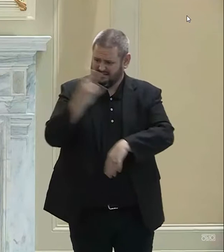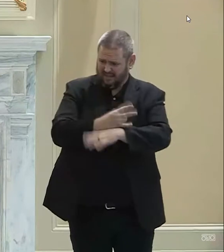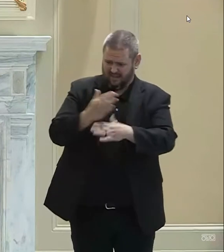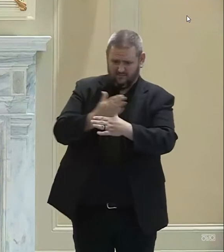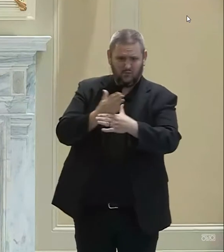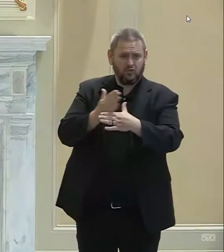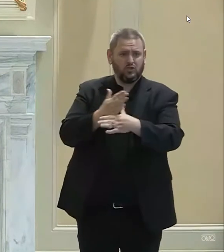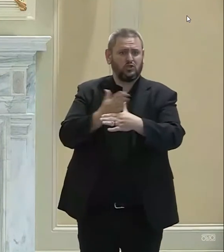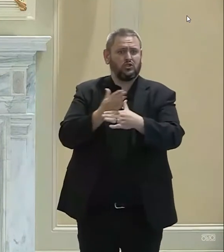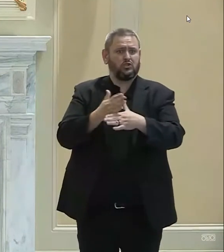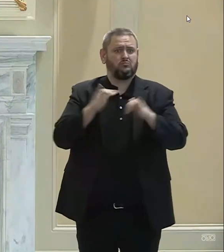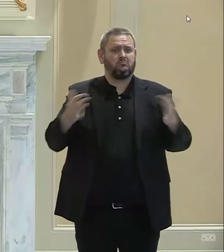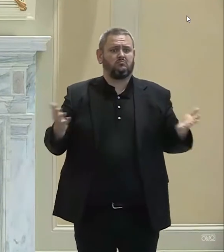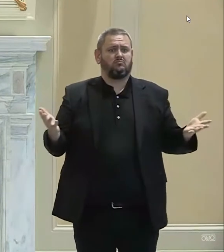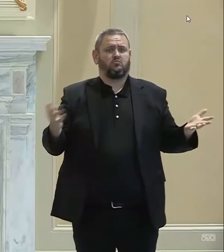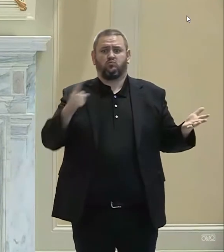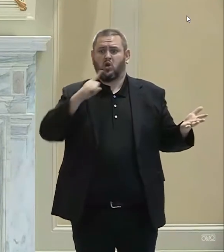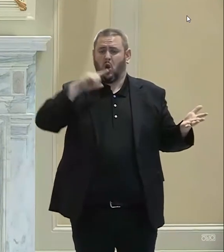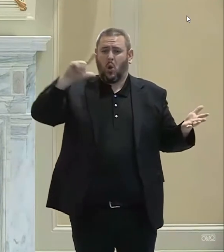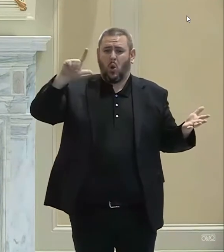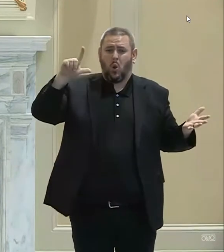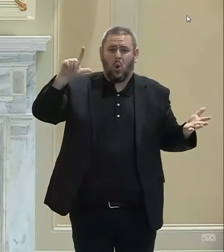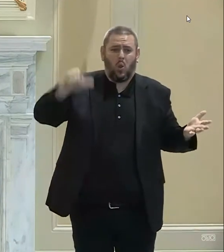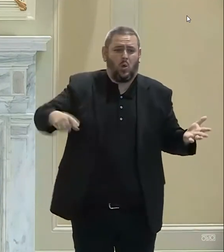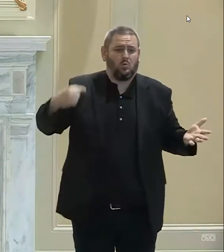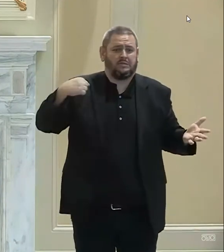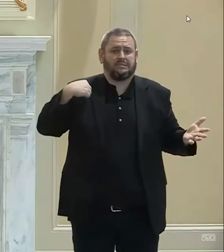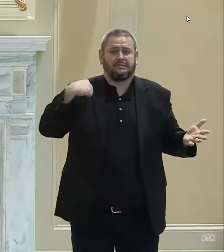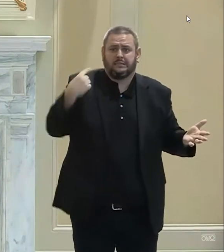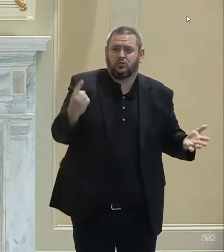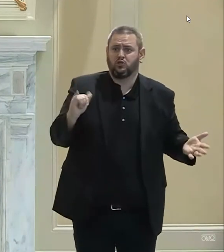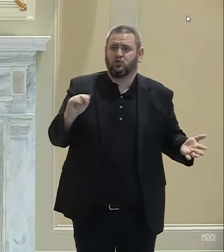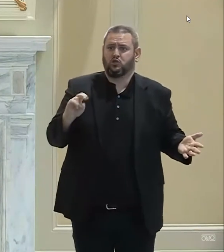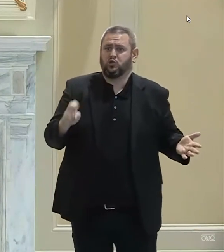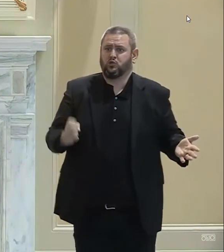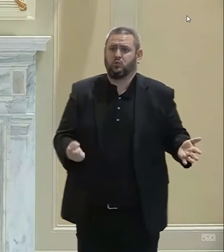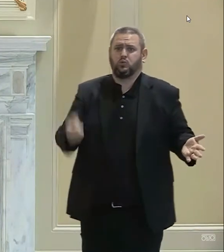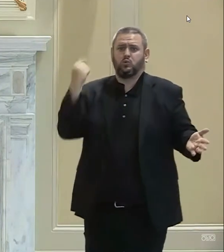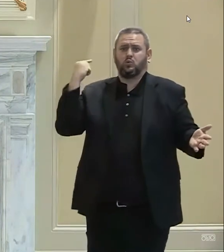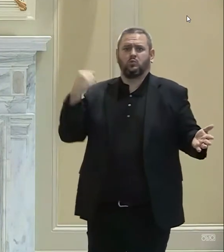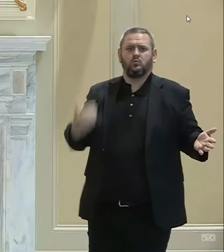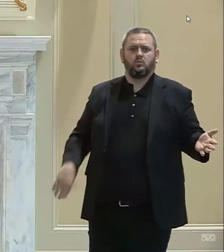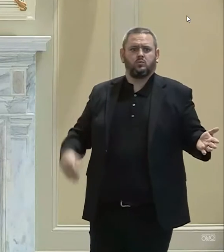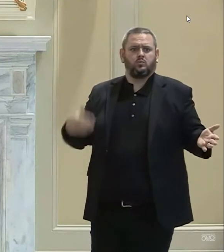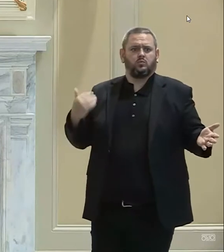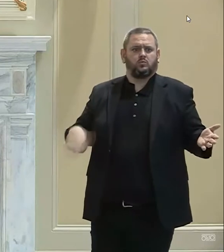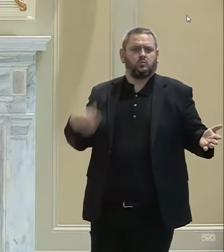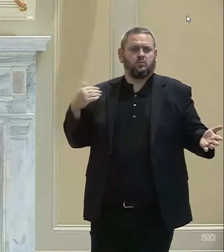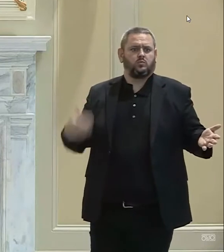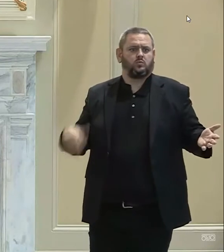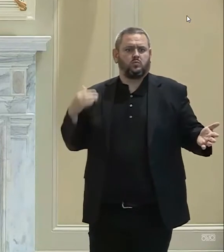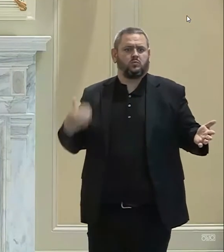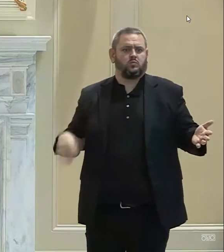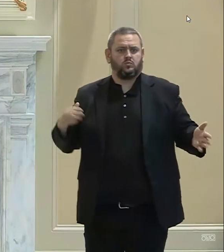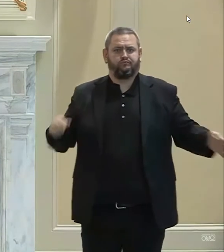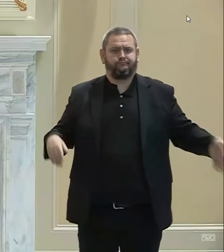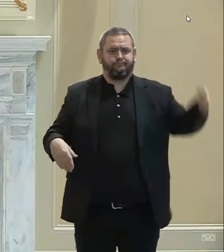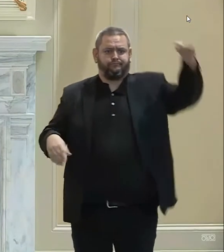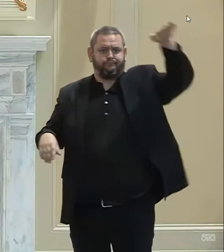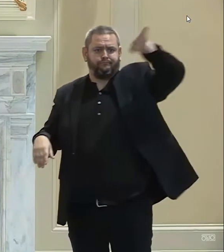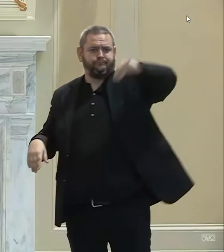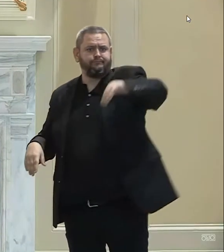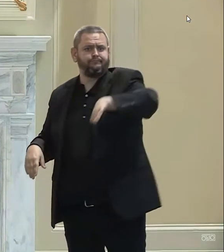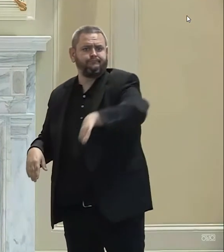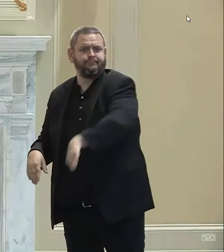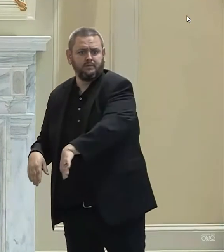since last June. New cases in Oklahoma are down 92% from